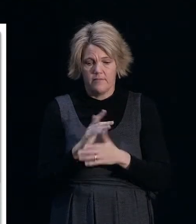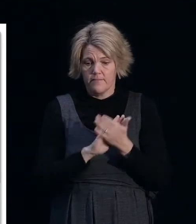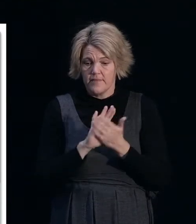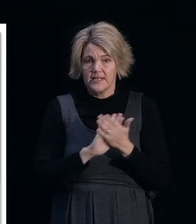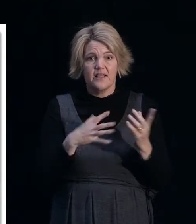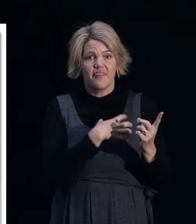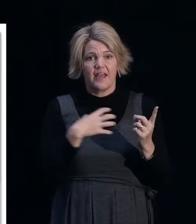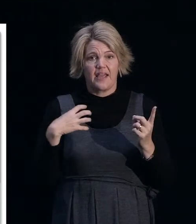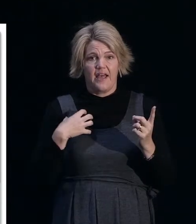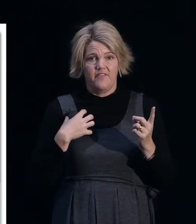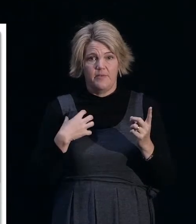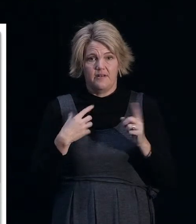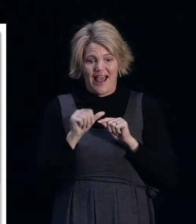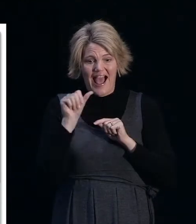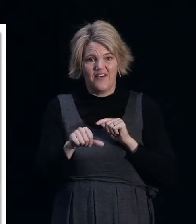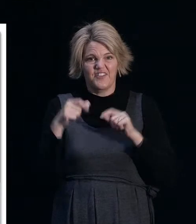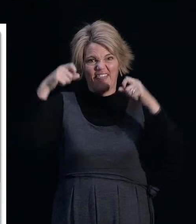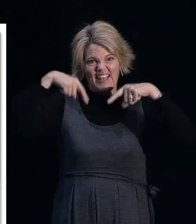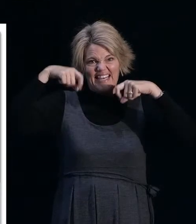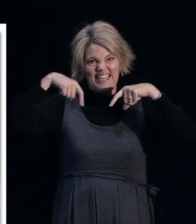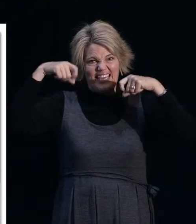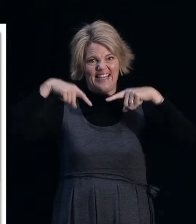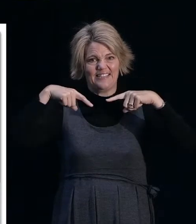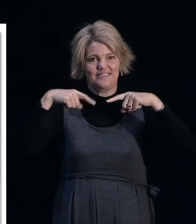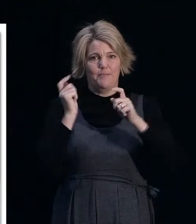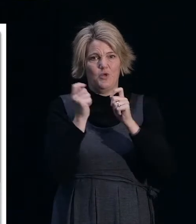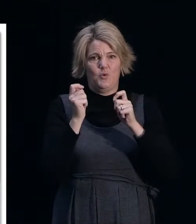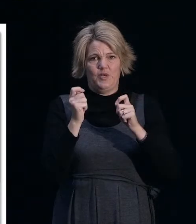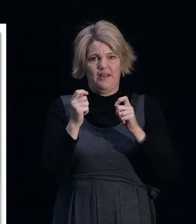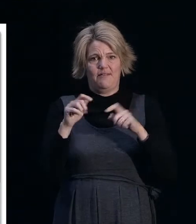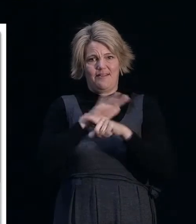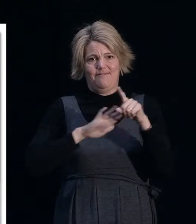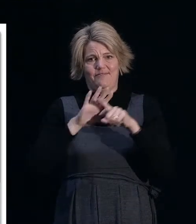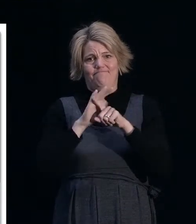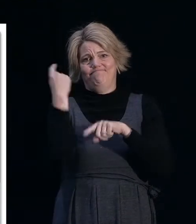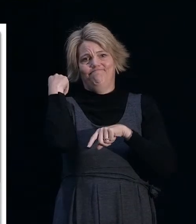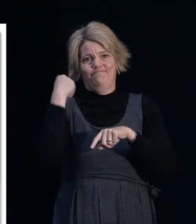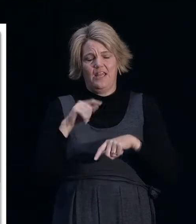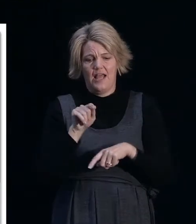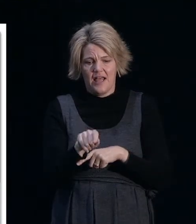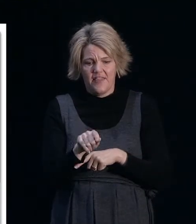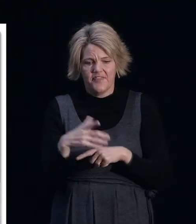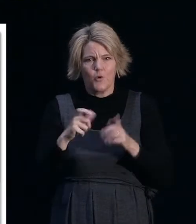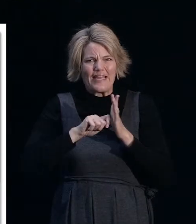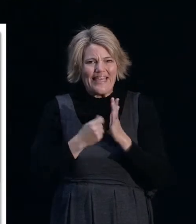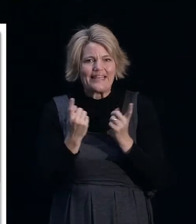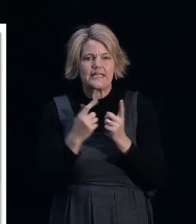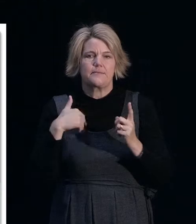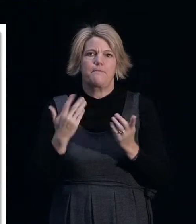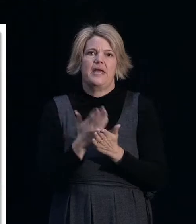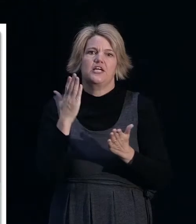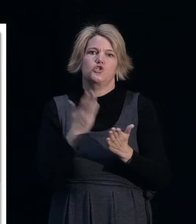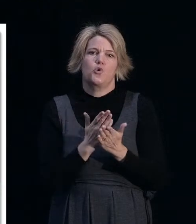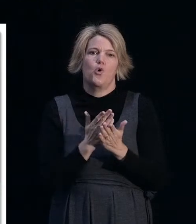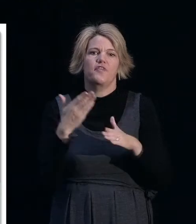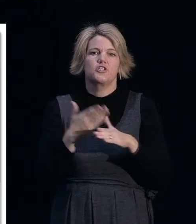post-leaky building era, that there were key parts of a building that were really important to make sure they were done right and by skilled